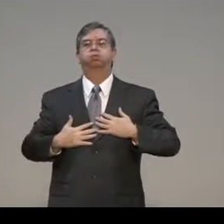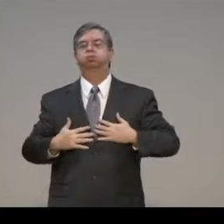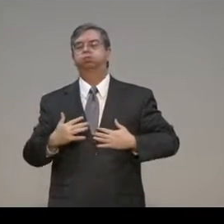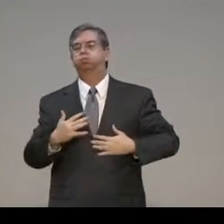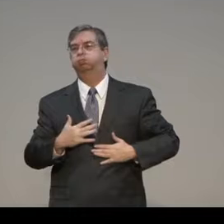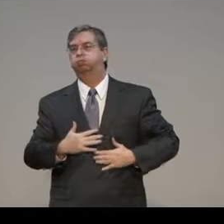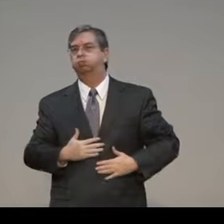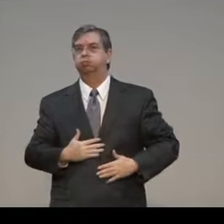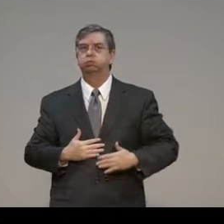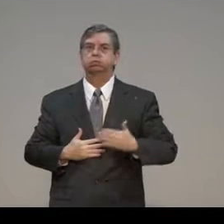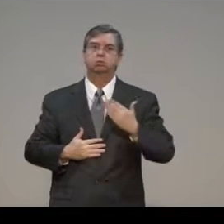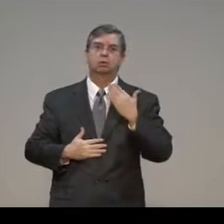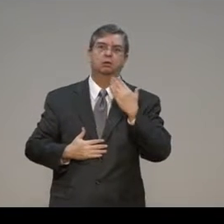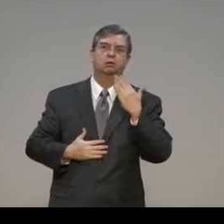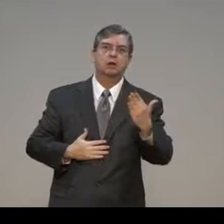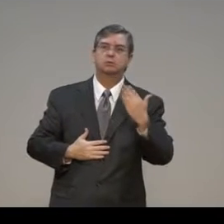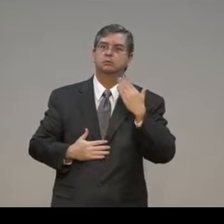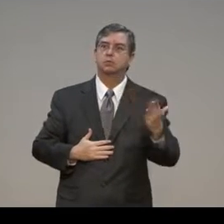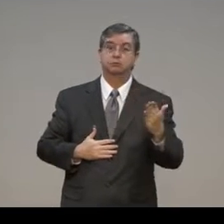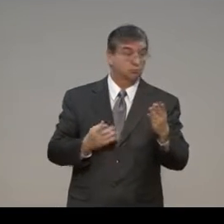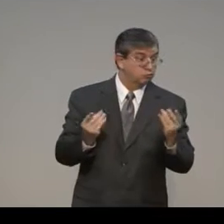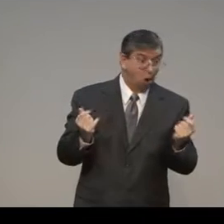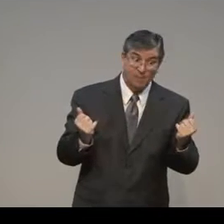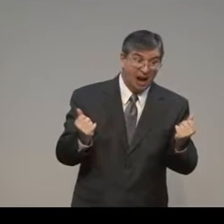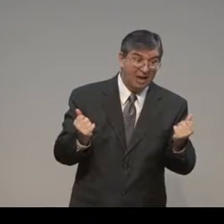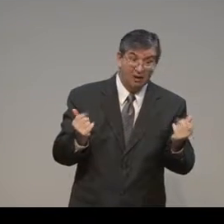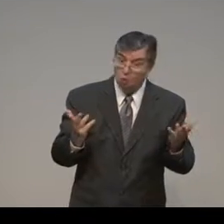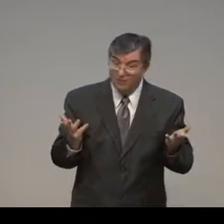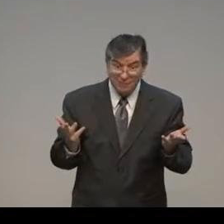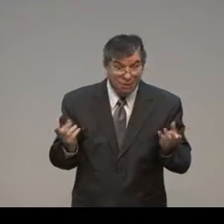avoid time behind bars is a blessing.